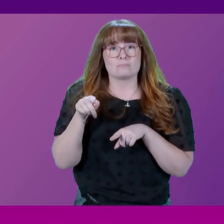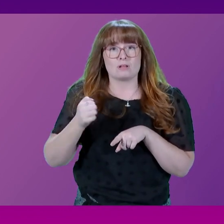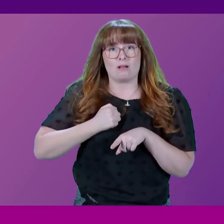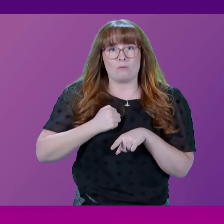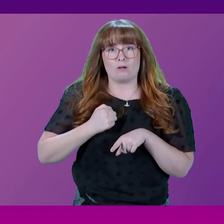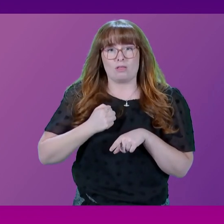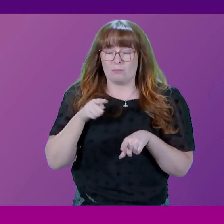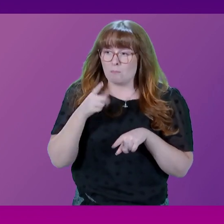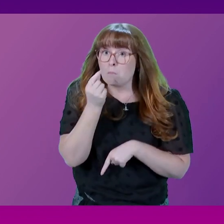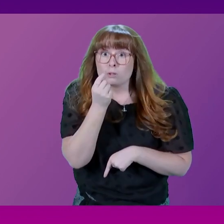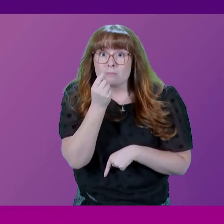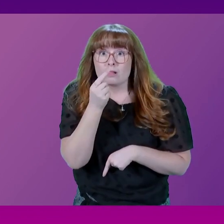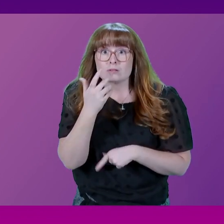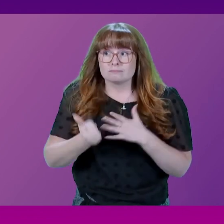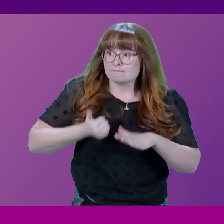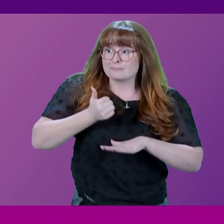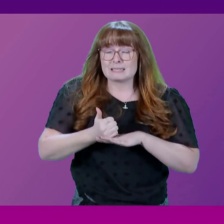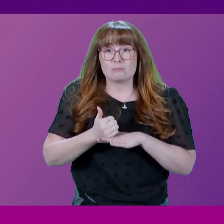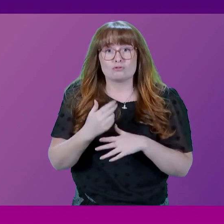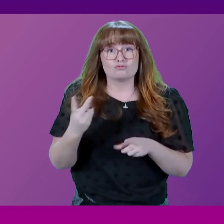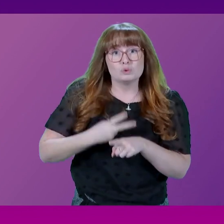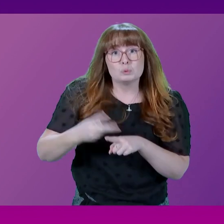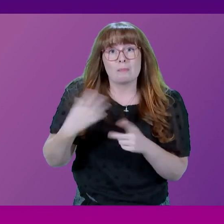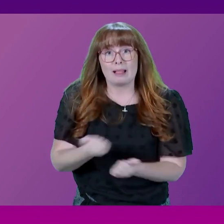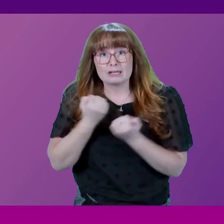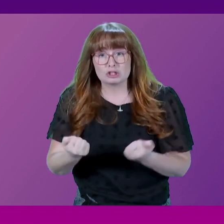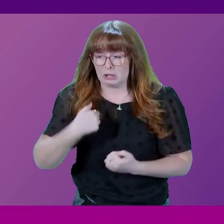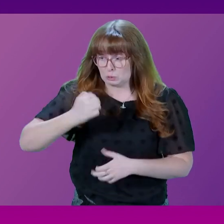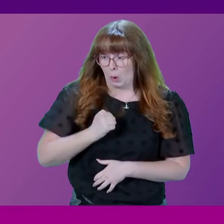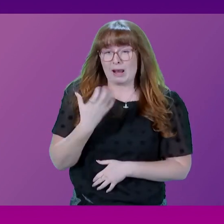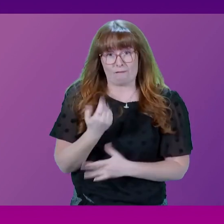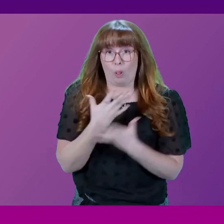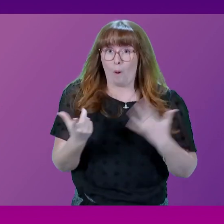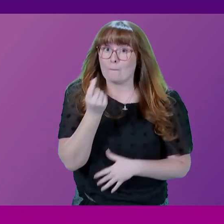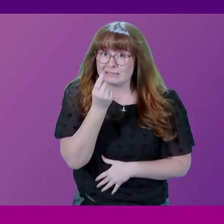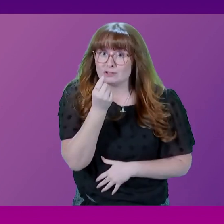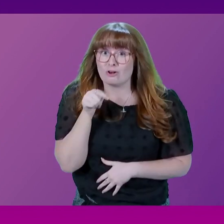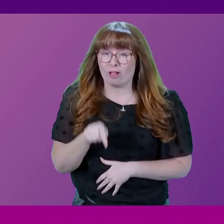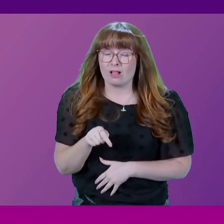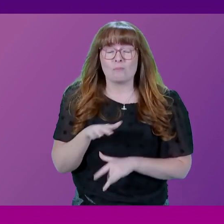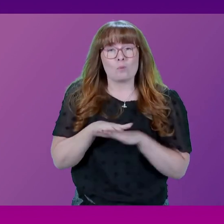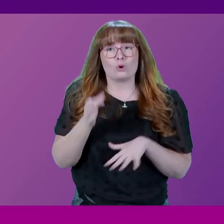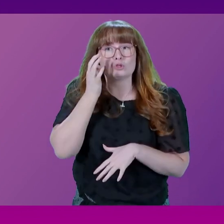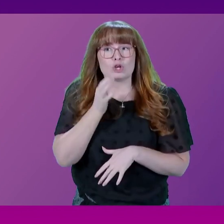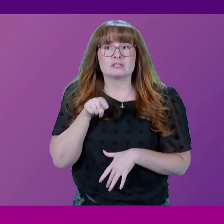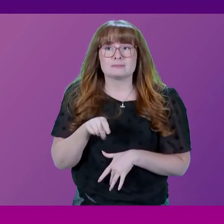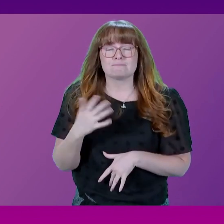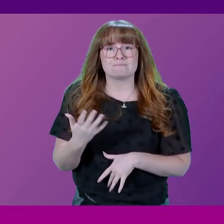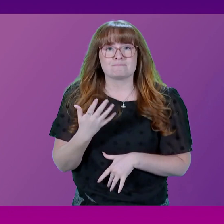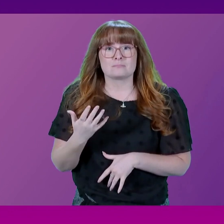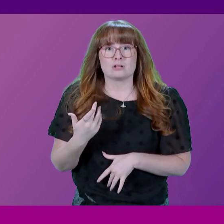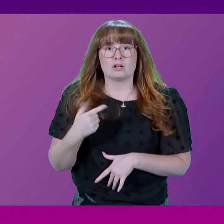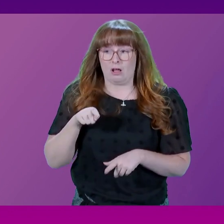vast potential, renewable potential that Scotland has. So what I would say to the UK Government is not just that does this harm